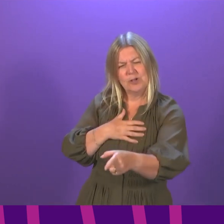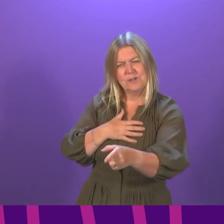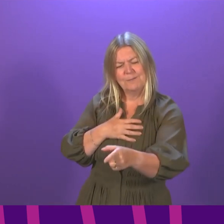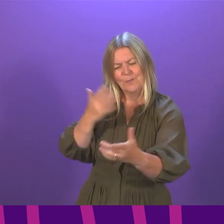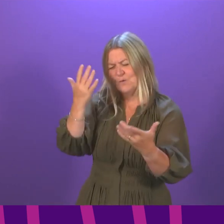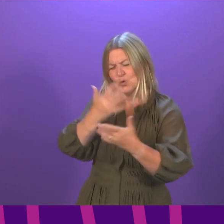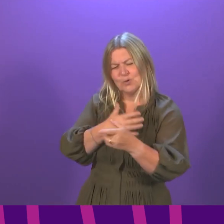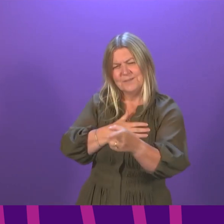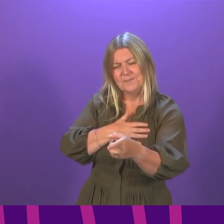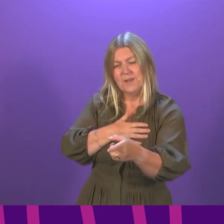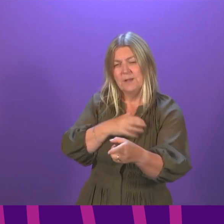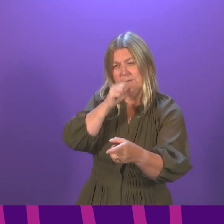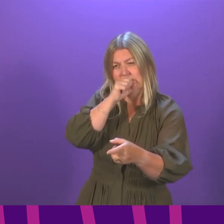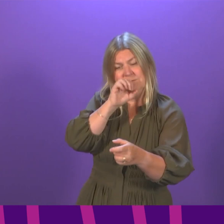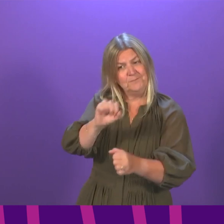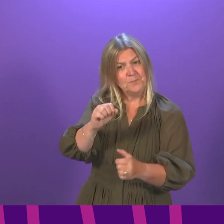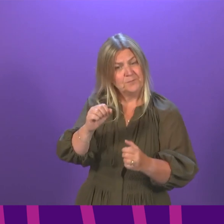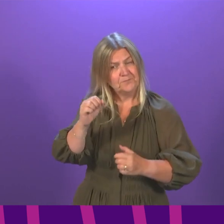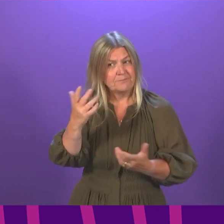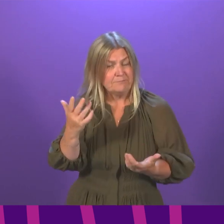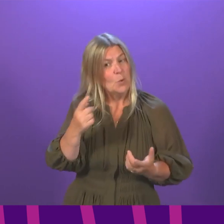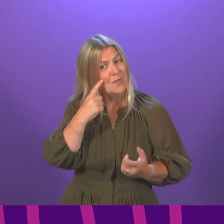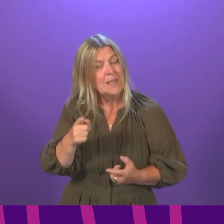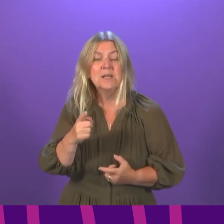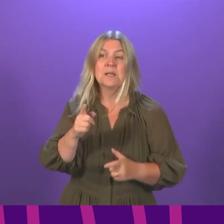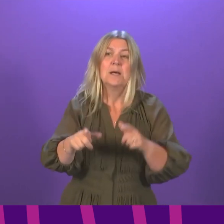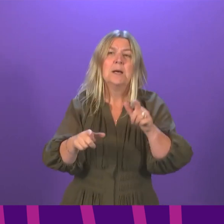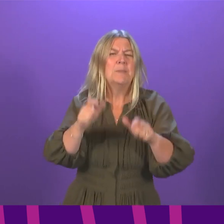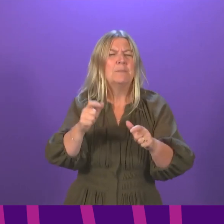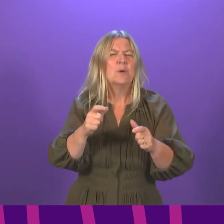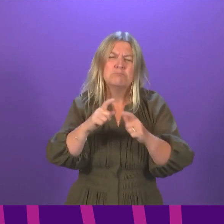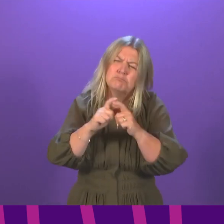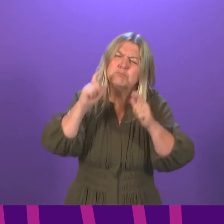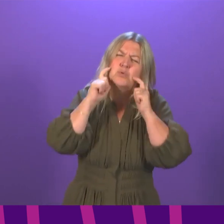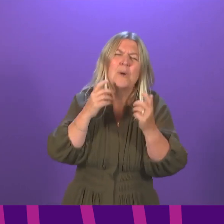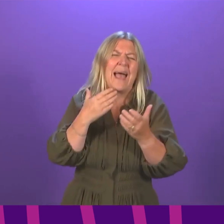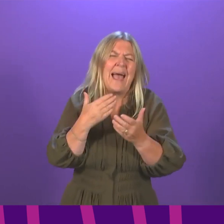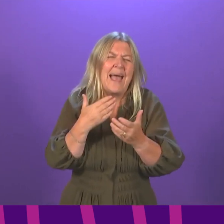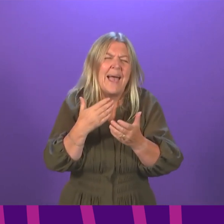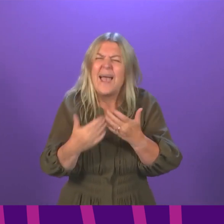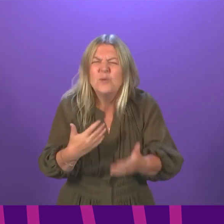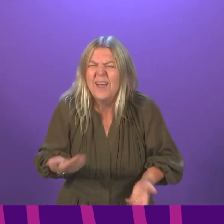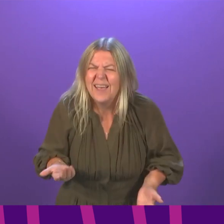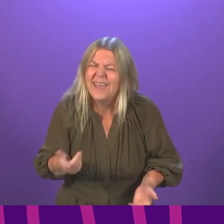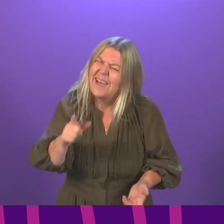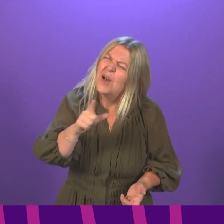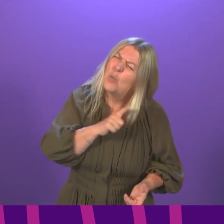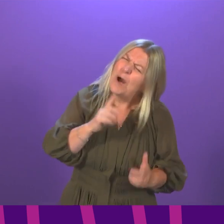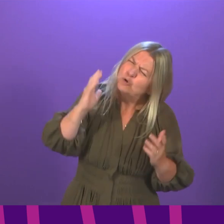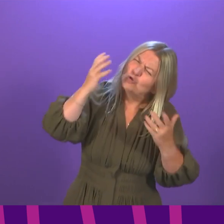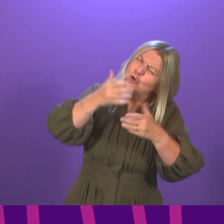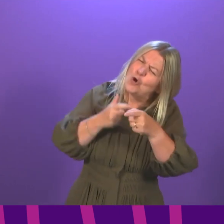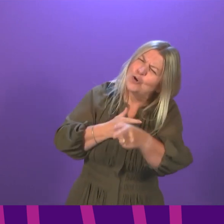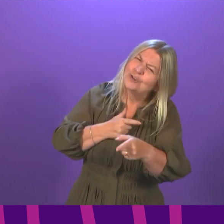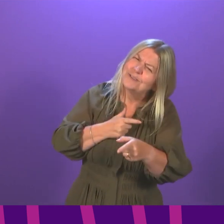that everybody is going to wear face coverings anyway, why is he so concerned that we are asking people to wear face